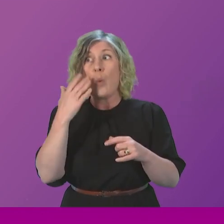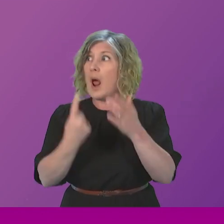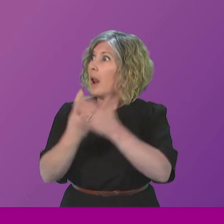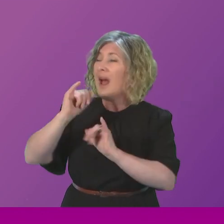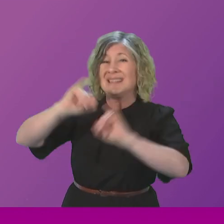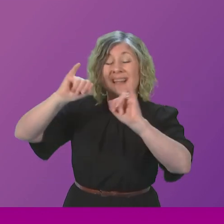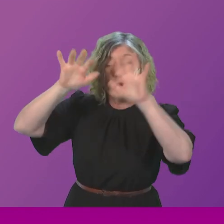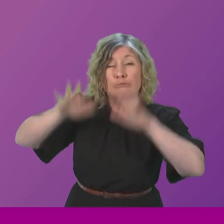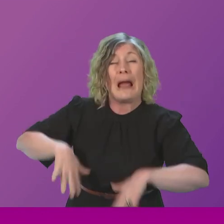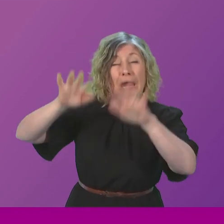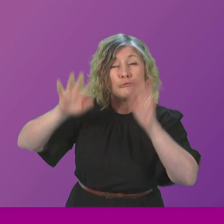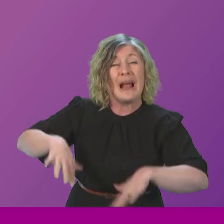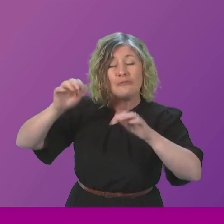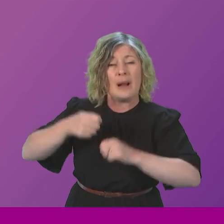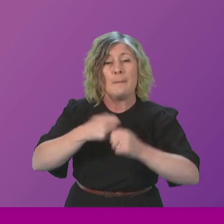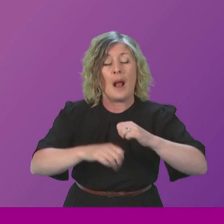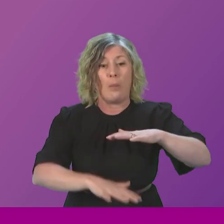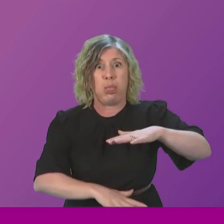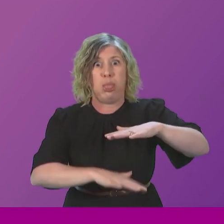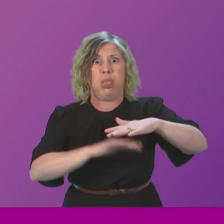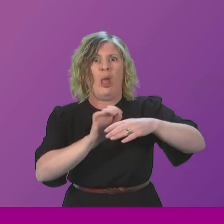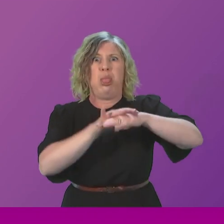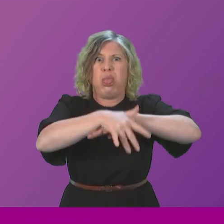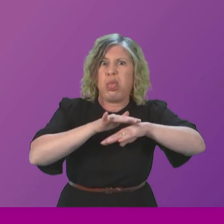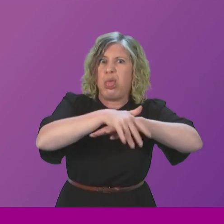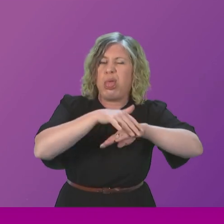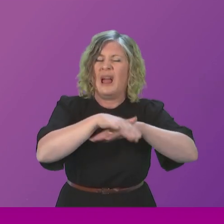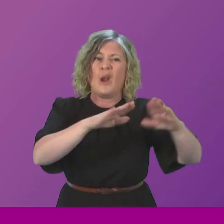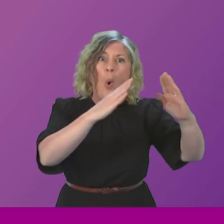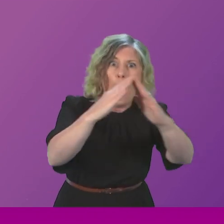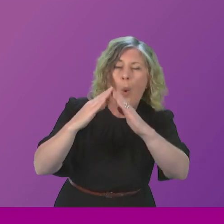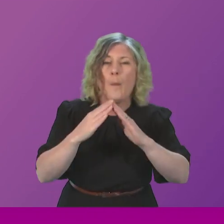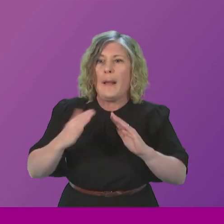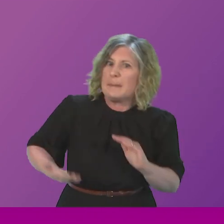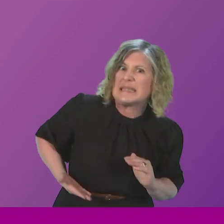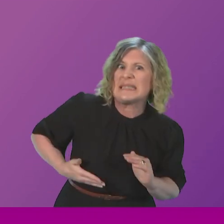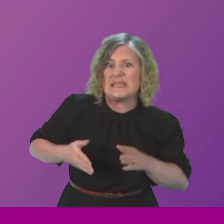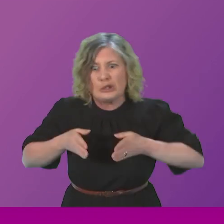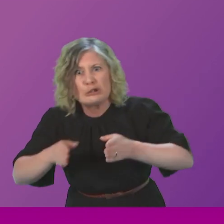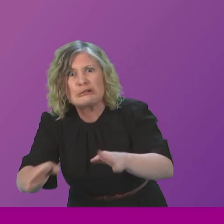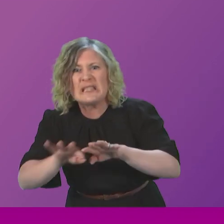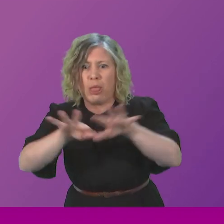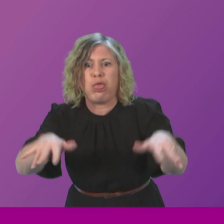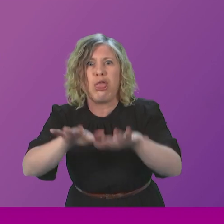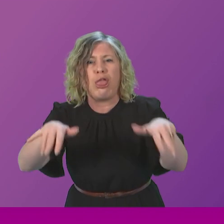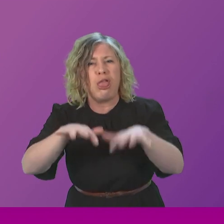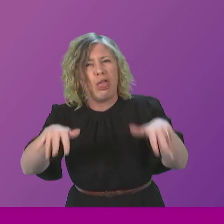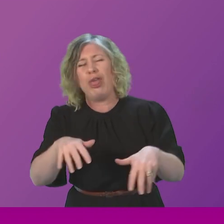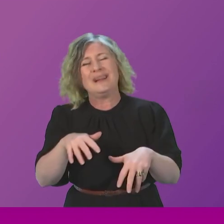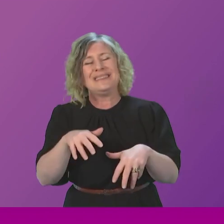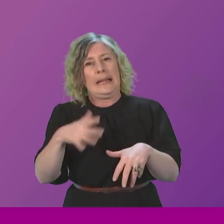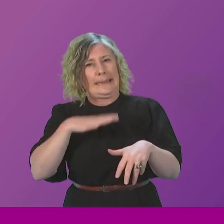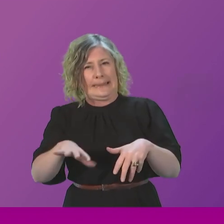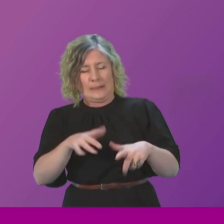rainfall, back up and then end up flooding homes, they end up flooding businesses, they end up flooding streets right across our country. And our